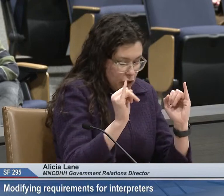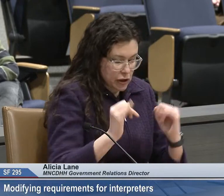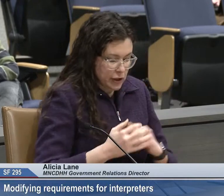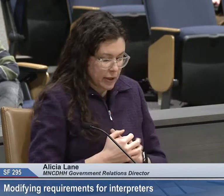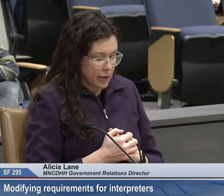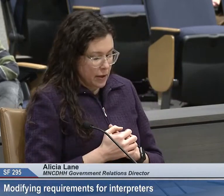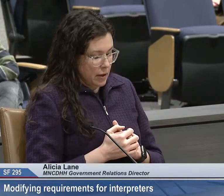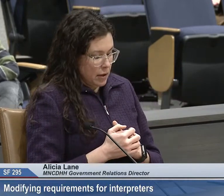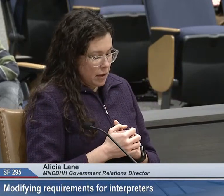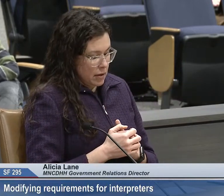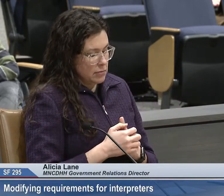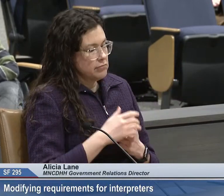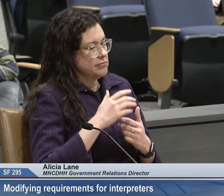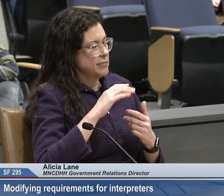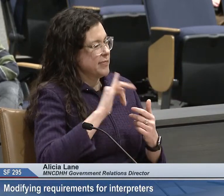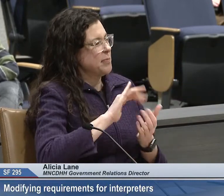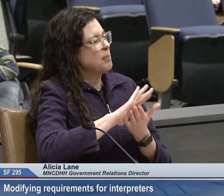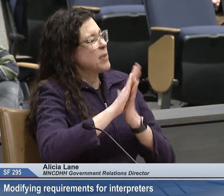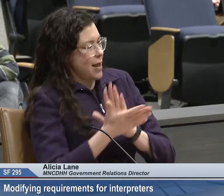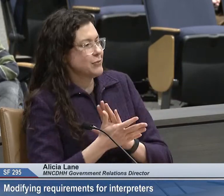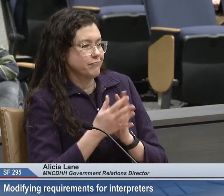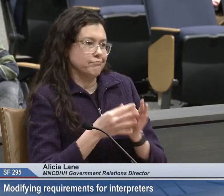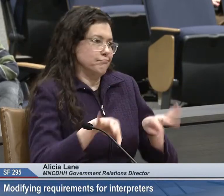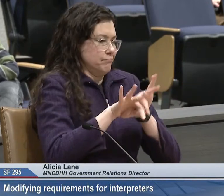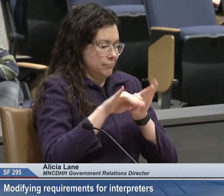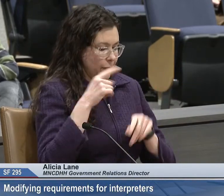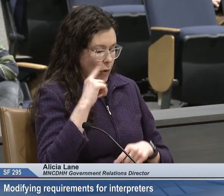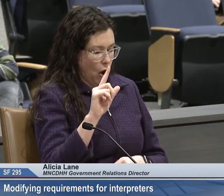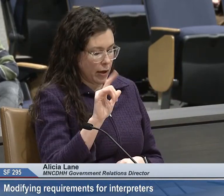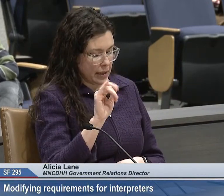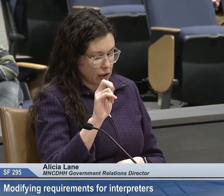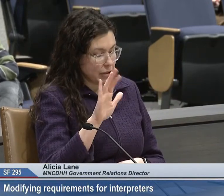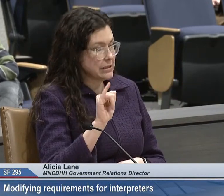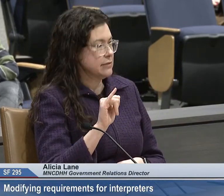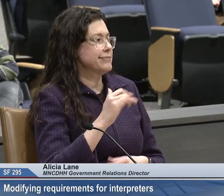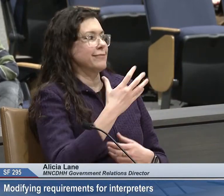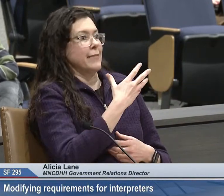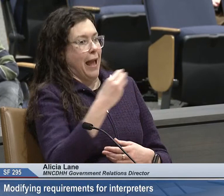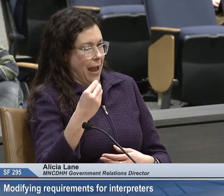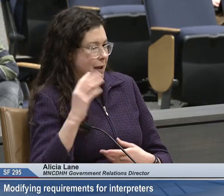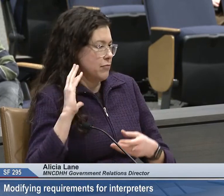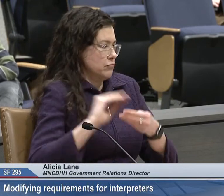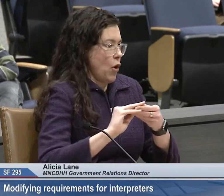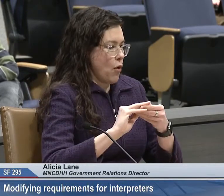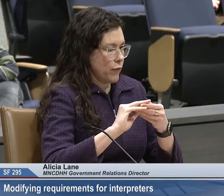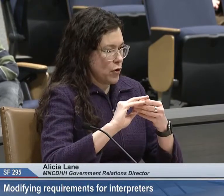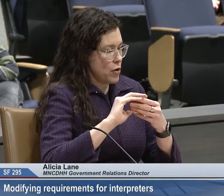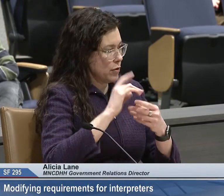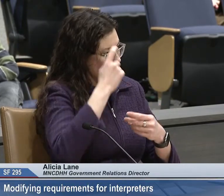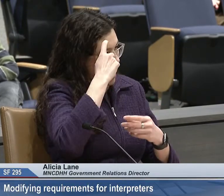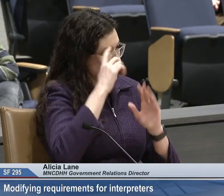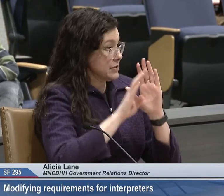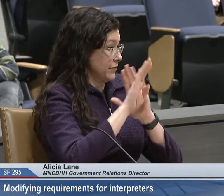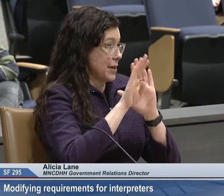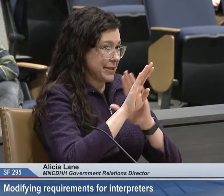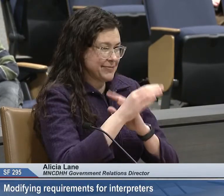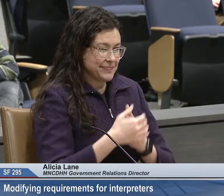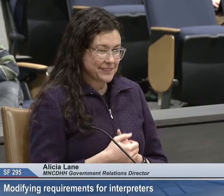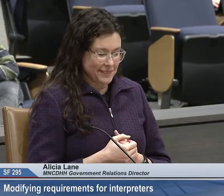direct instruction, then becomes critical for literacy. And overall cognitive development.